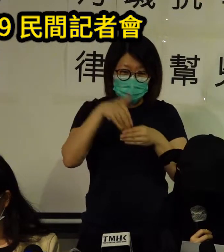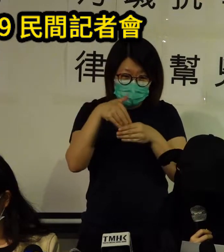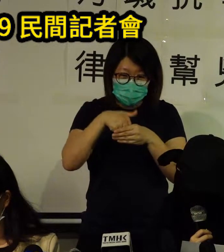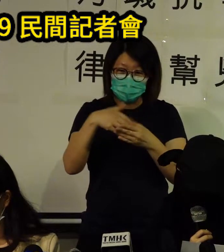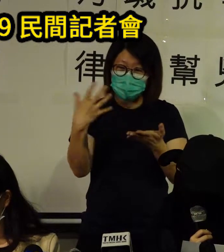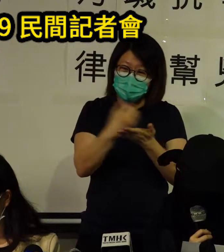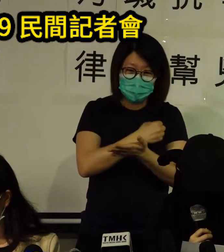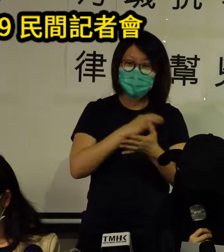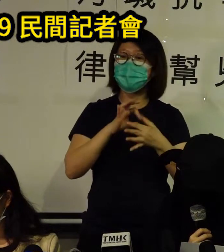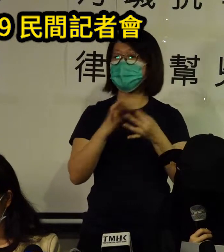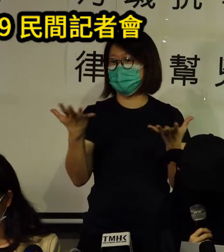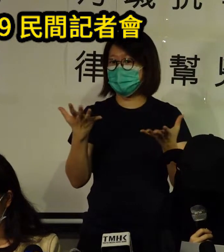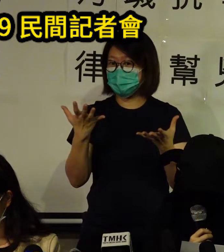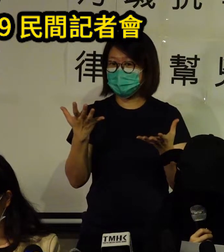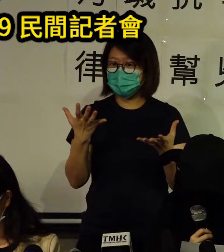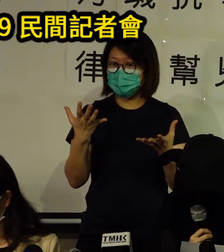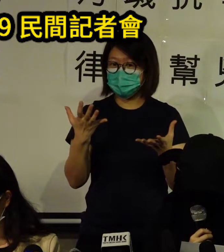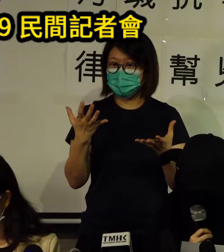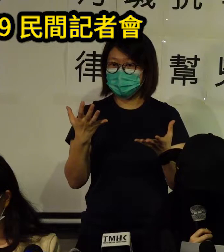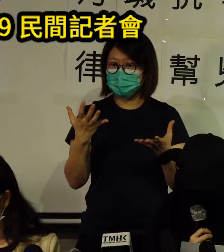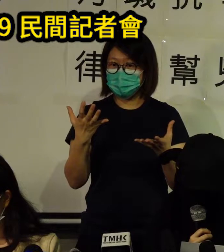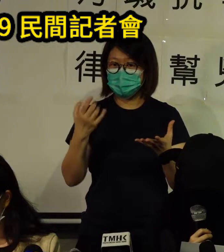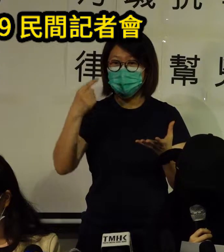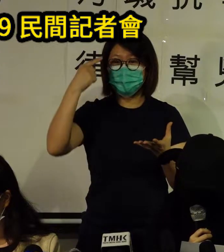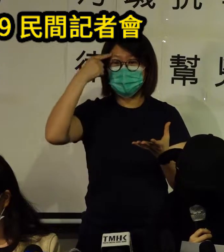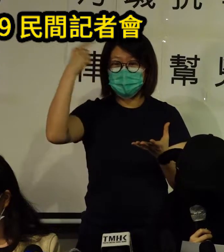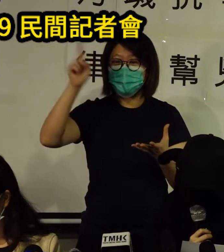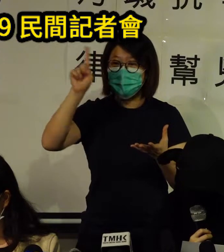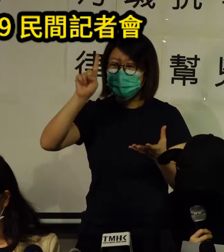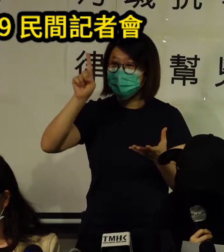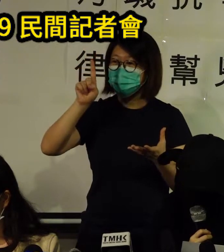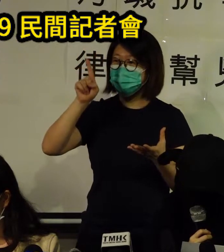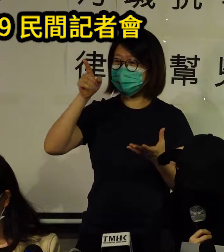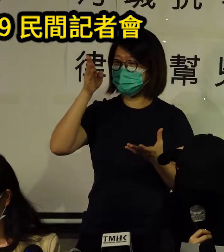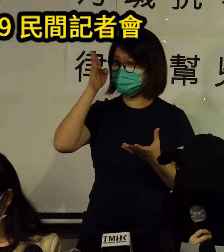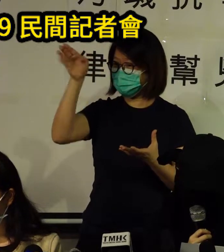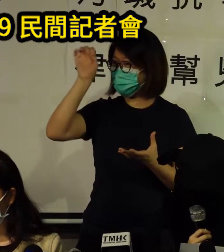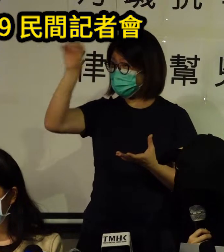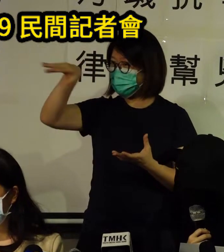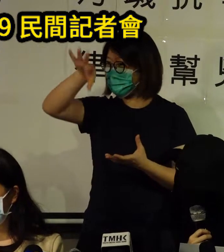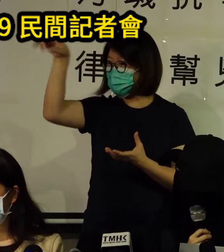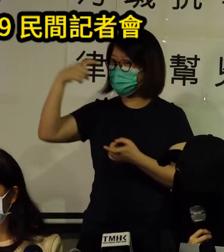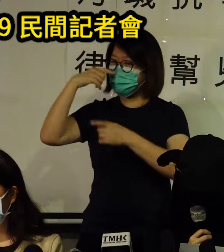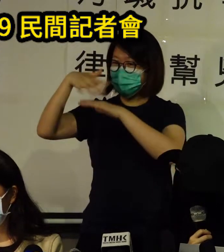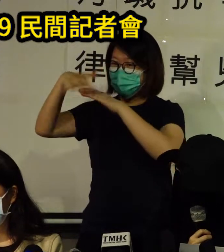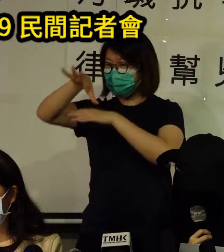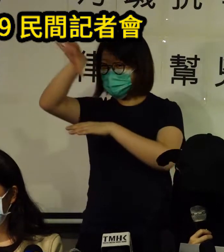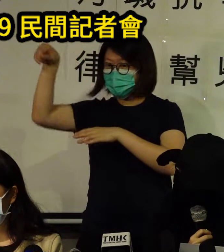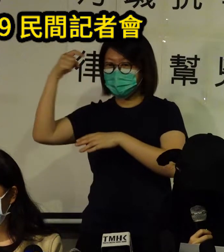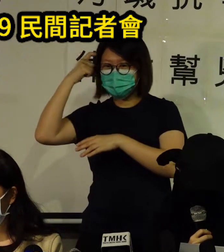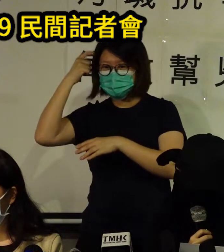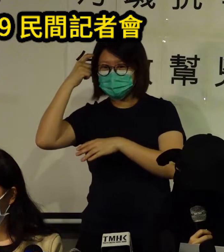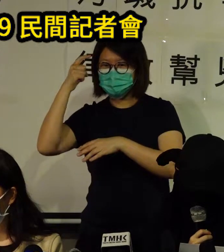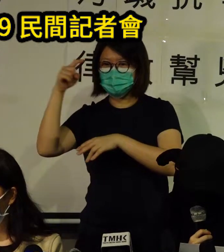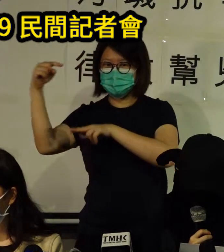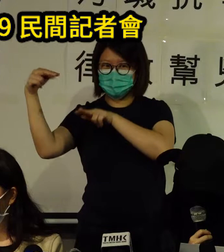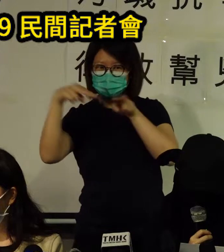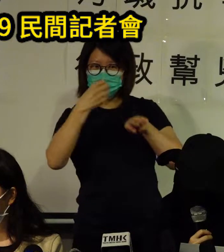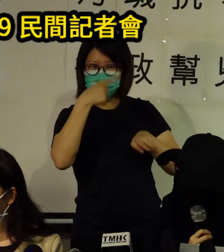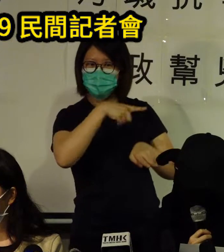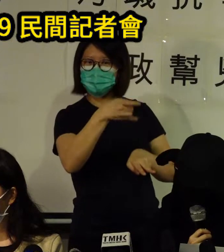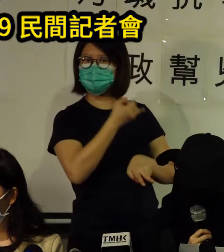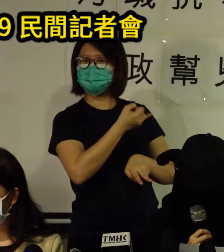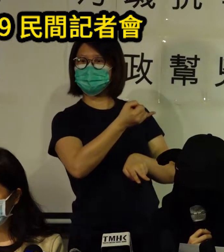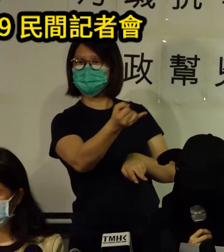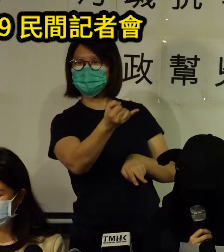conventions and international lobbying efforts of Hong Kongers Rhetorics familiar to the international community